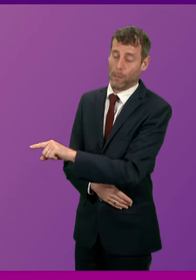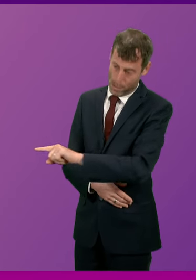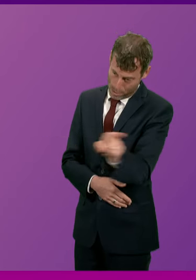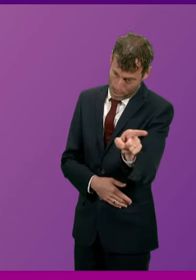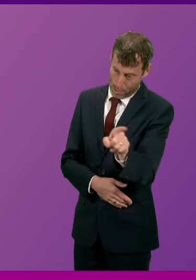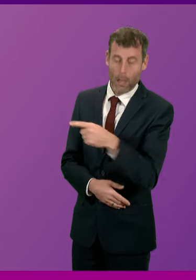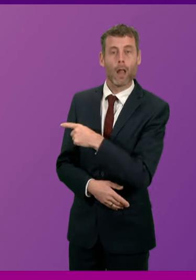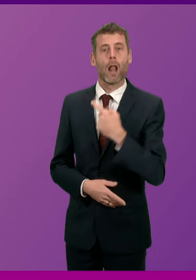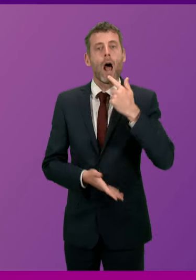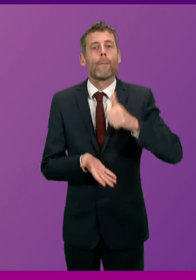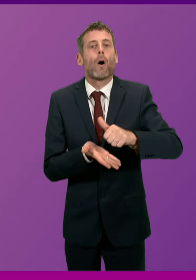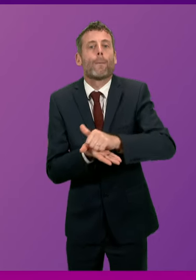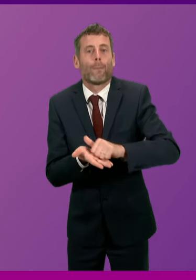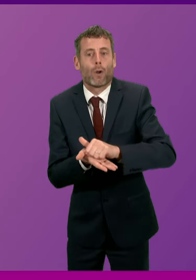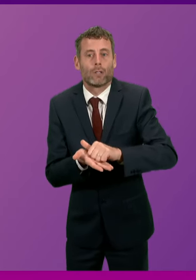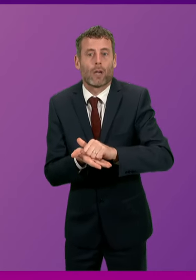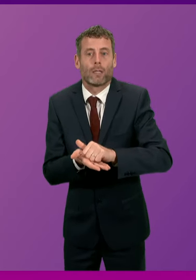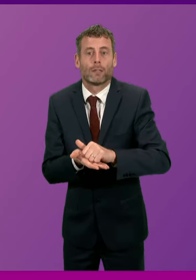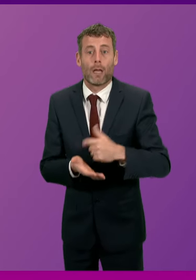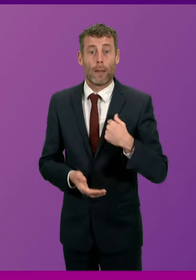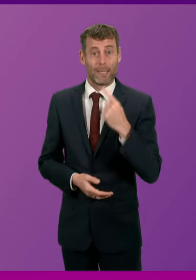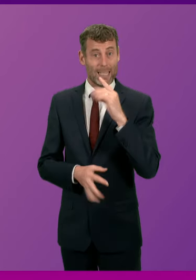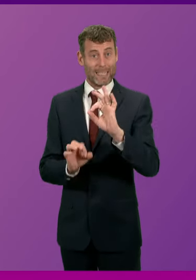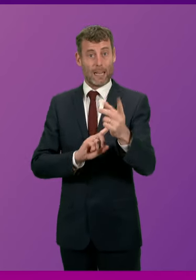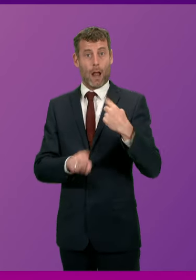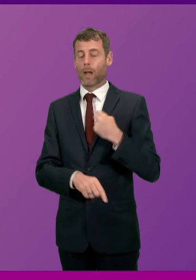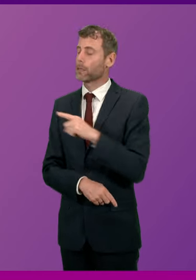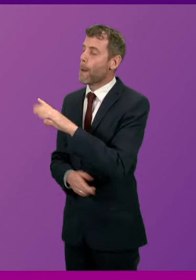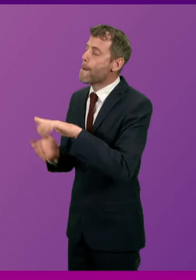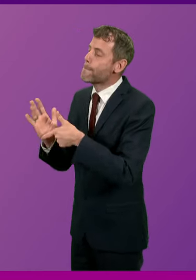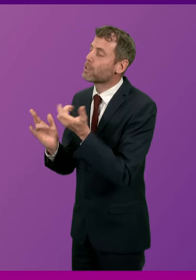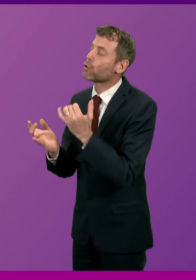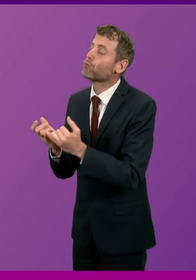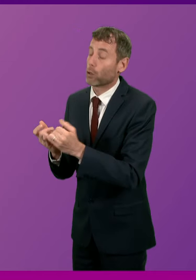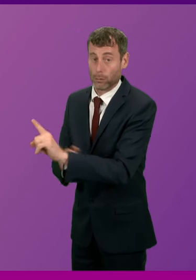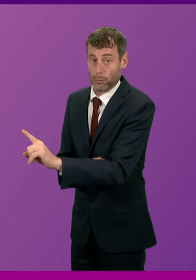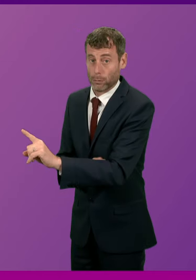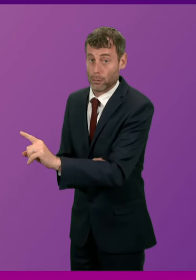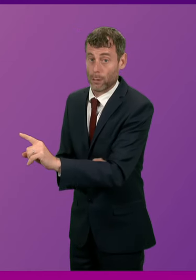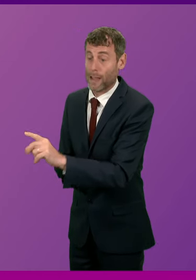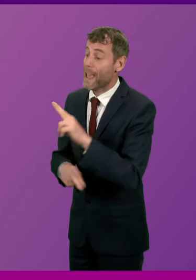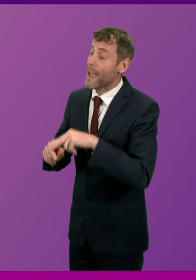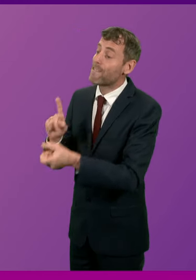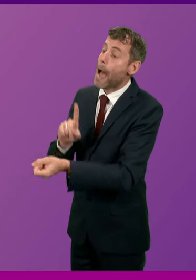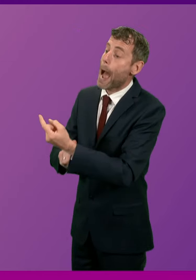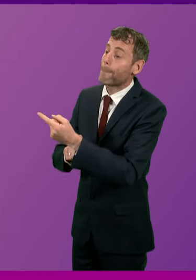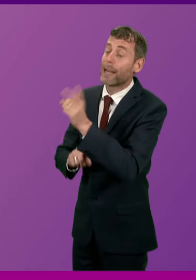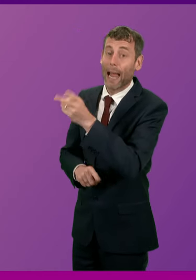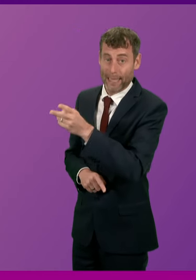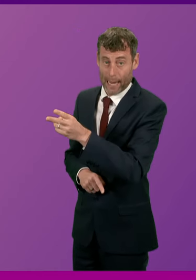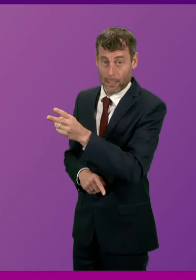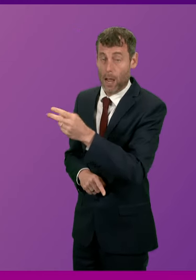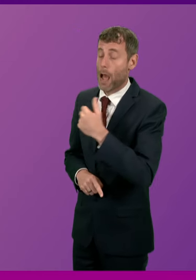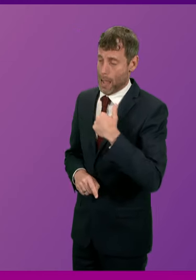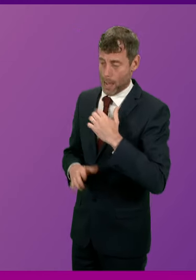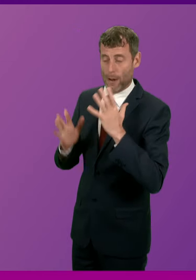I apologise. was simply saying they've not been... Mr Ross, Mr Ross, if this occurs again, I